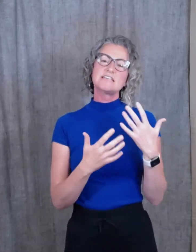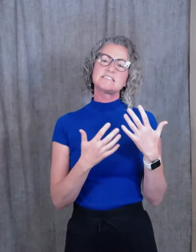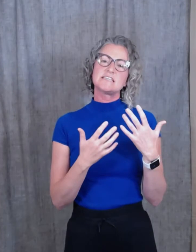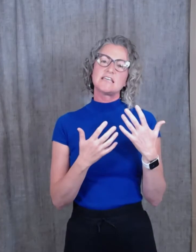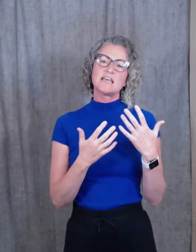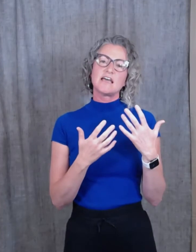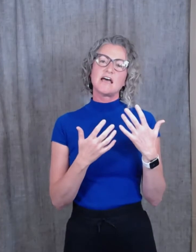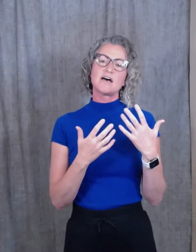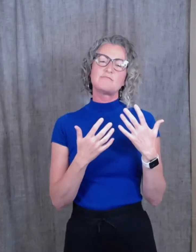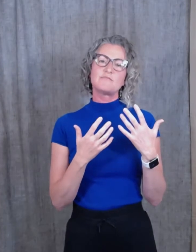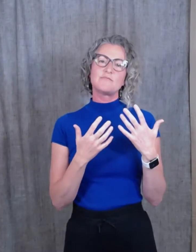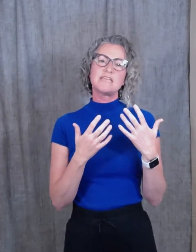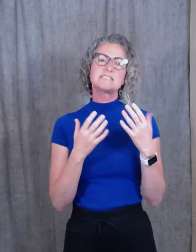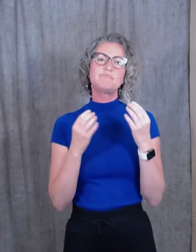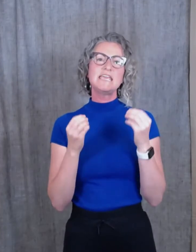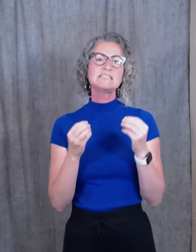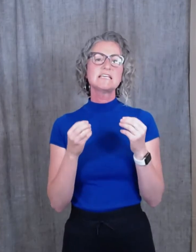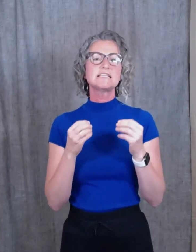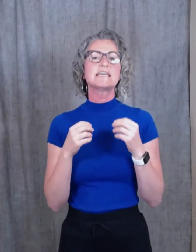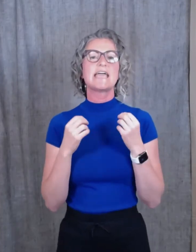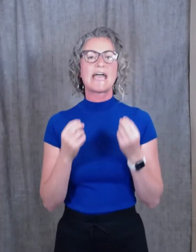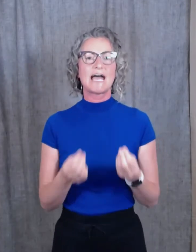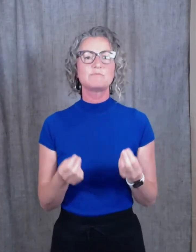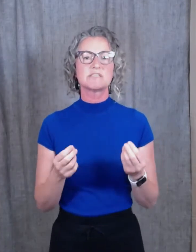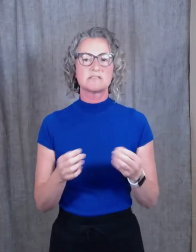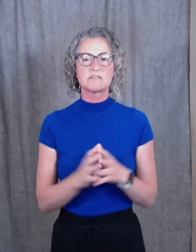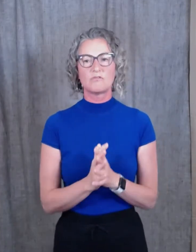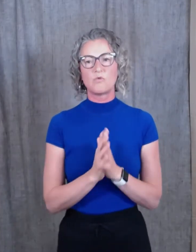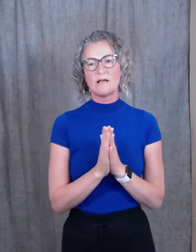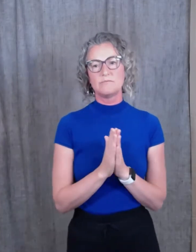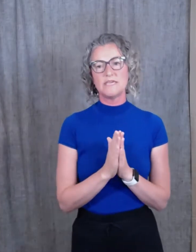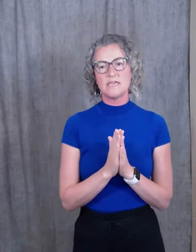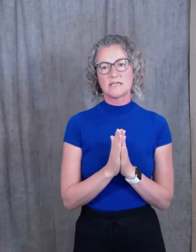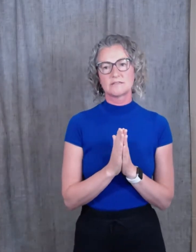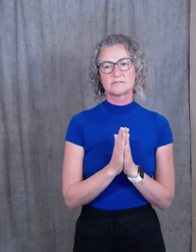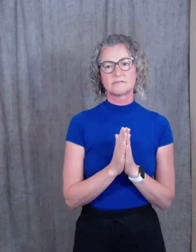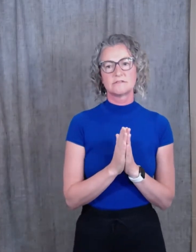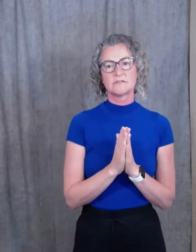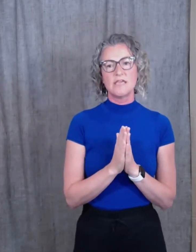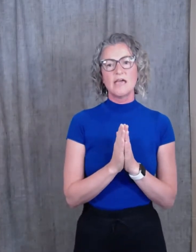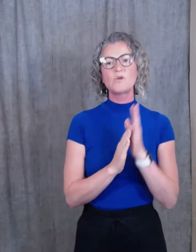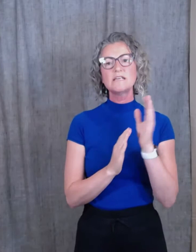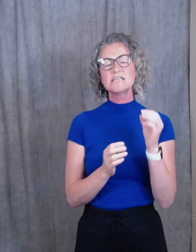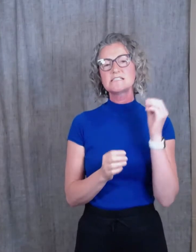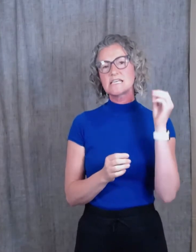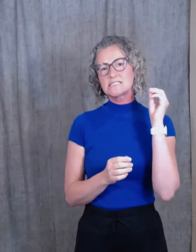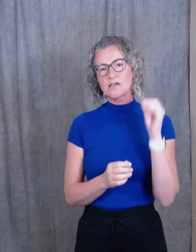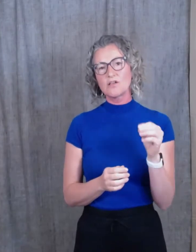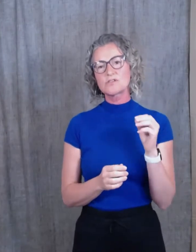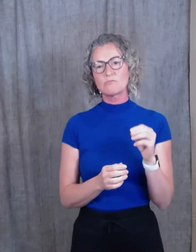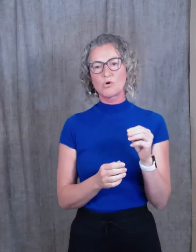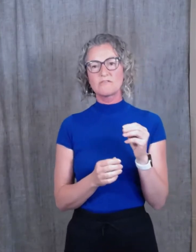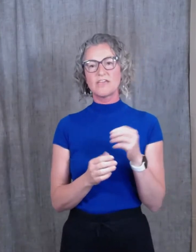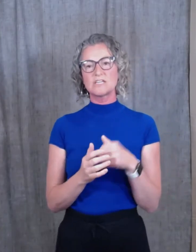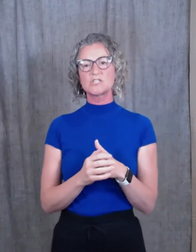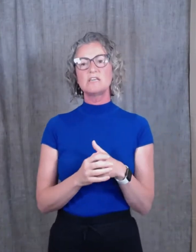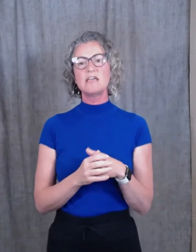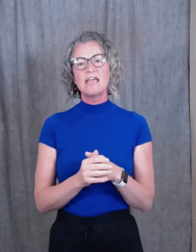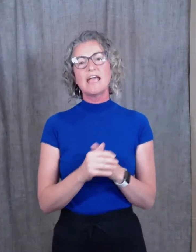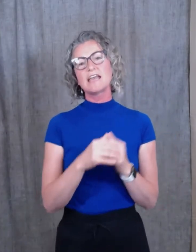is basically an absence of well-being. And what it does is it dulls our motivation, and it